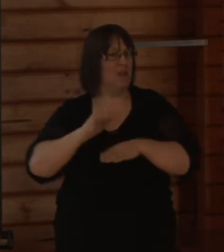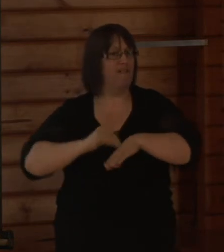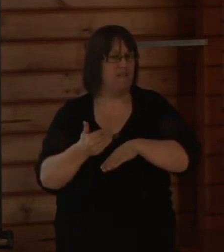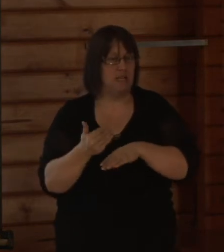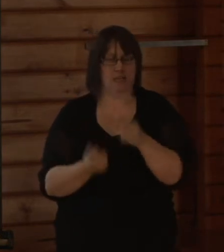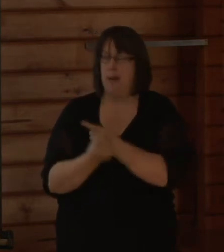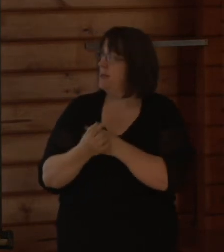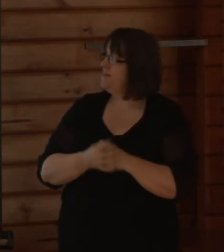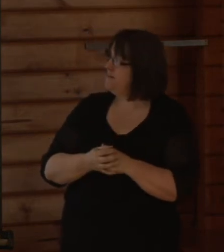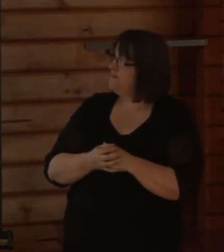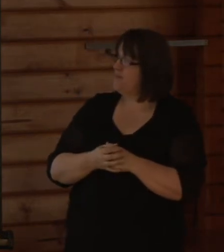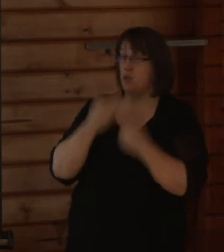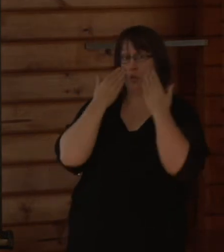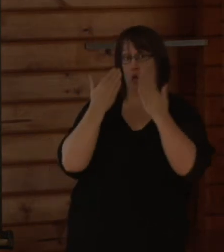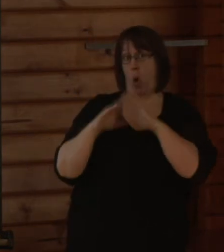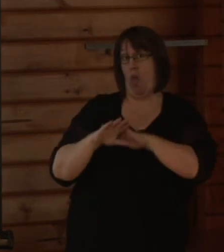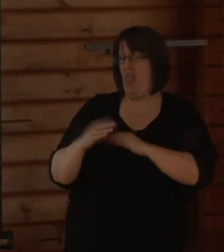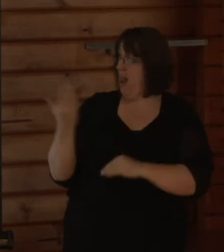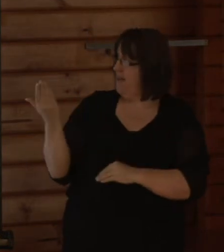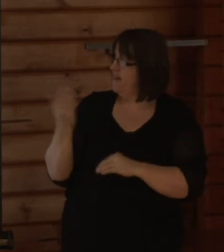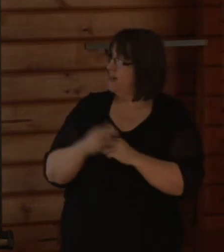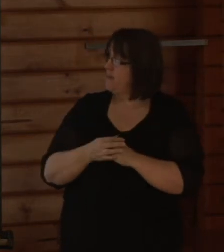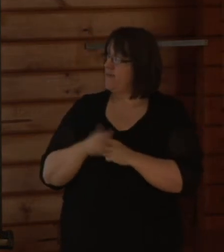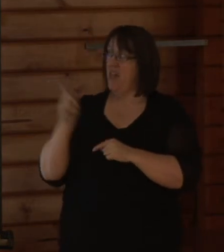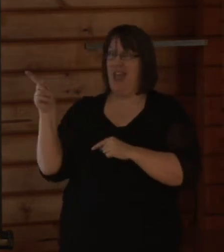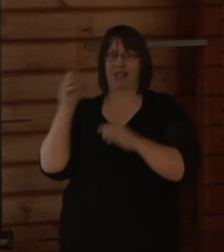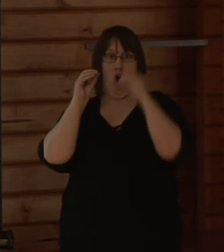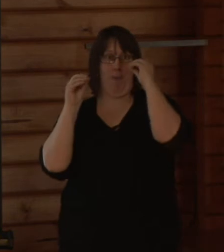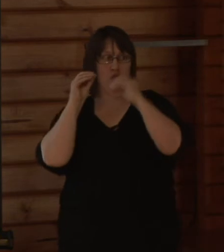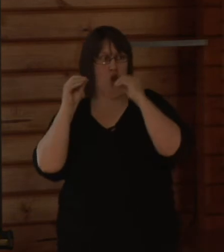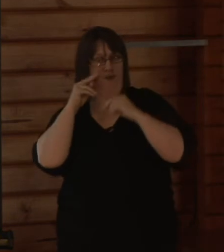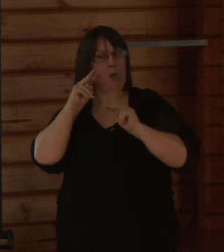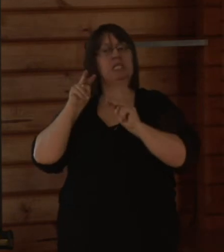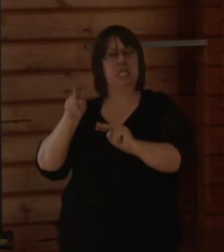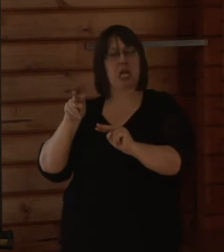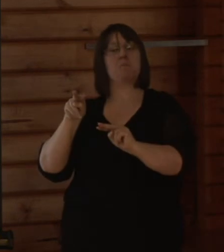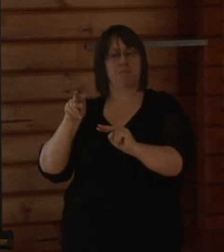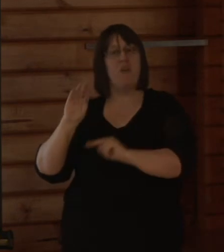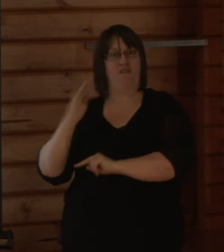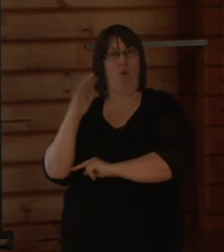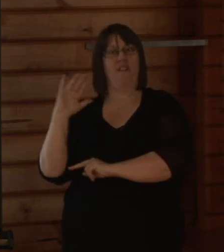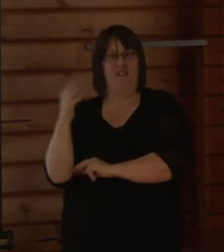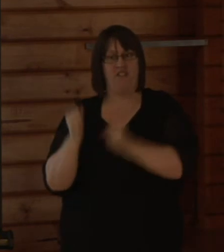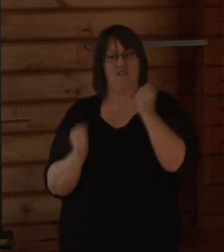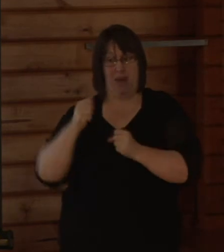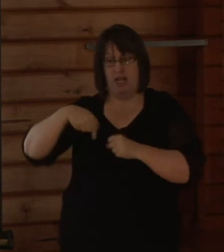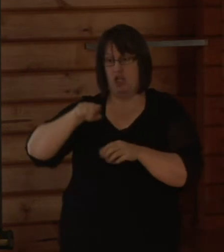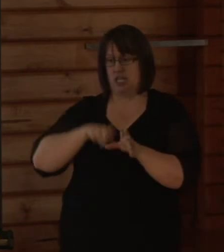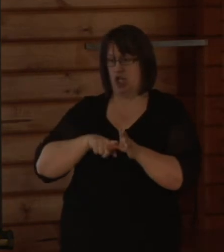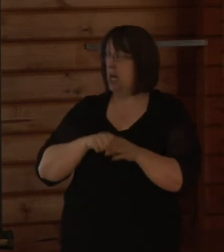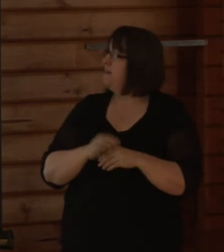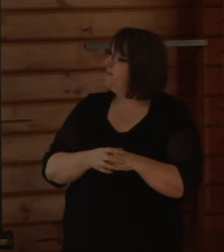shows on the left what the observed flooding was for the 4th and 5th of March event